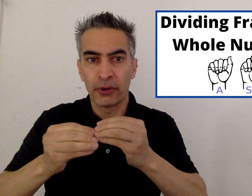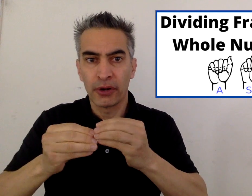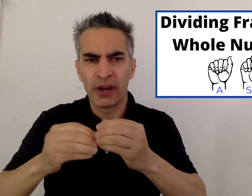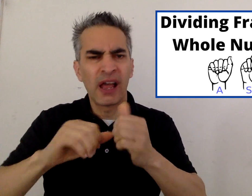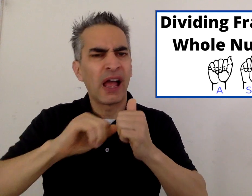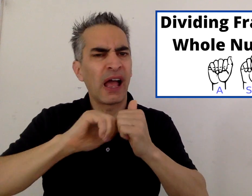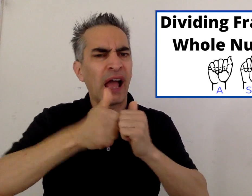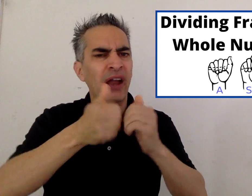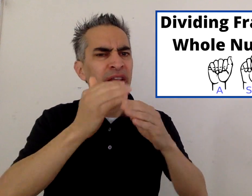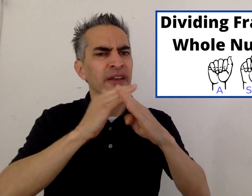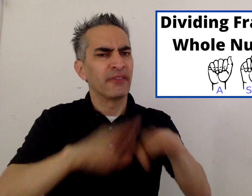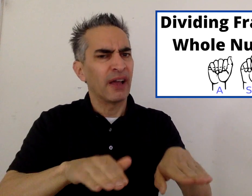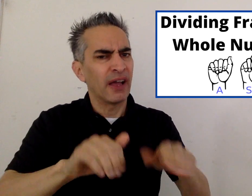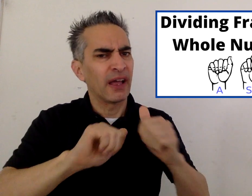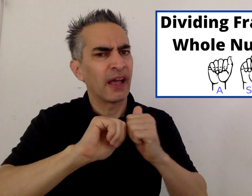by whole numbers.